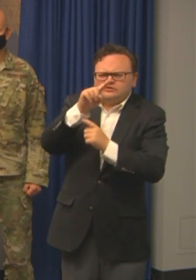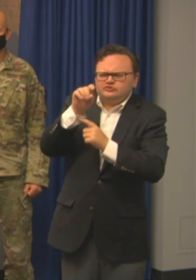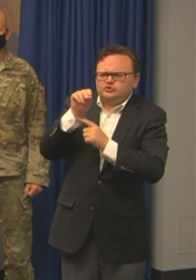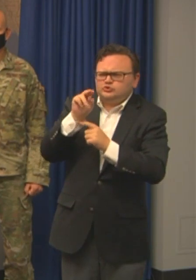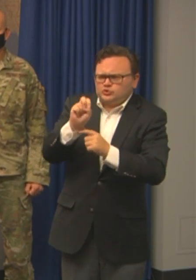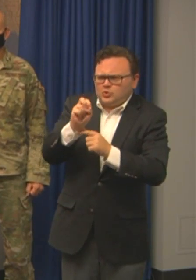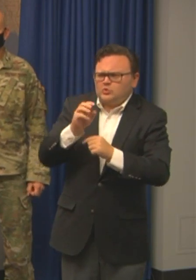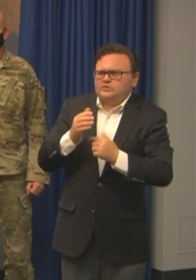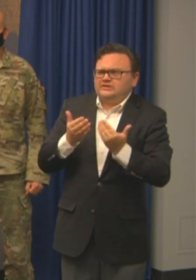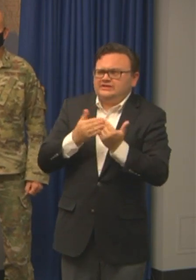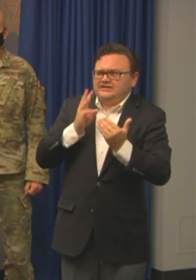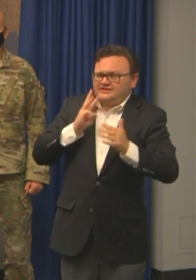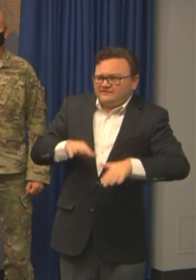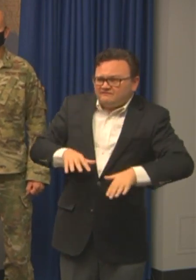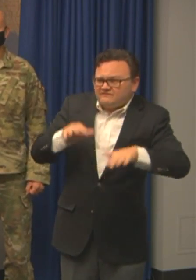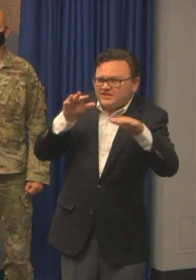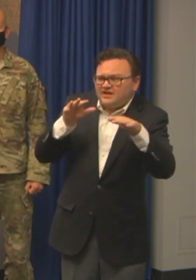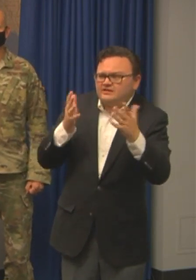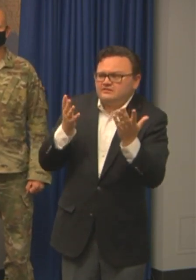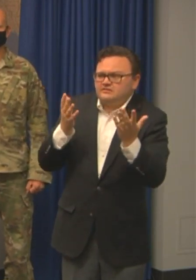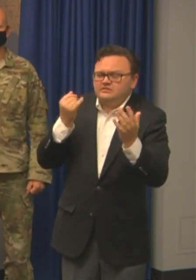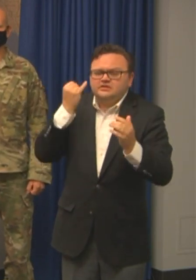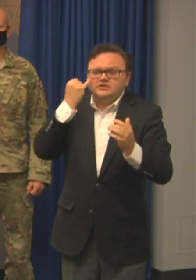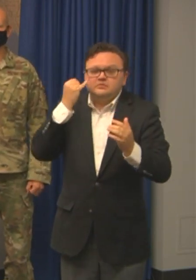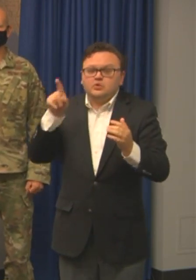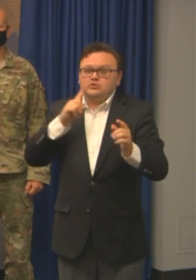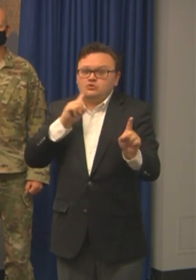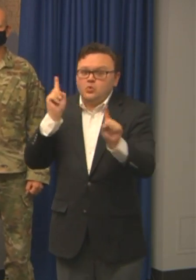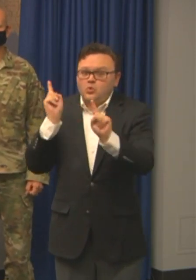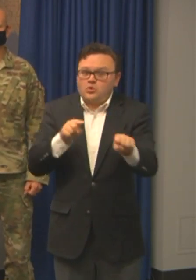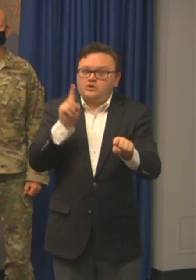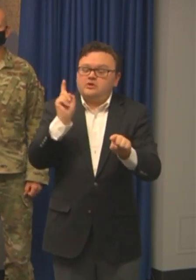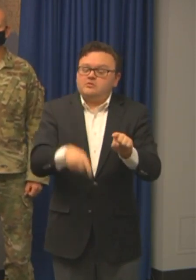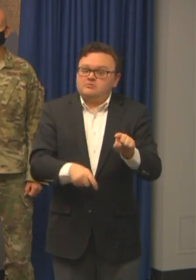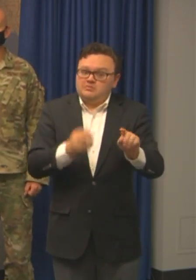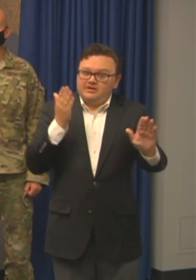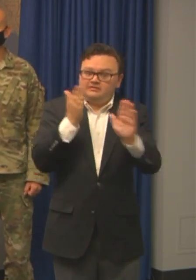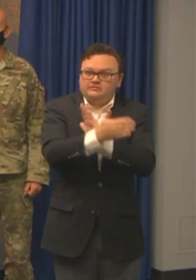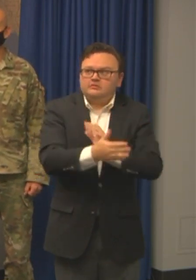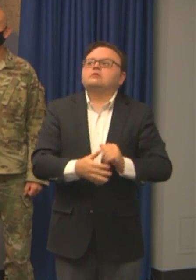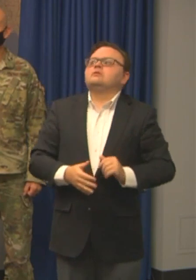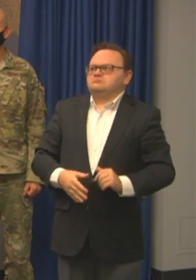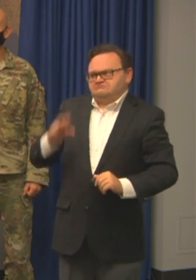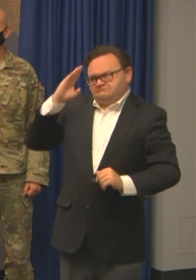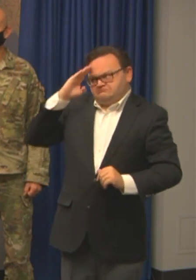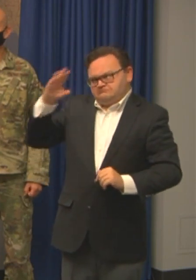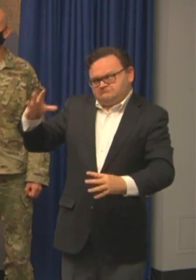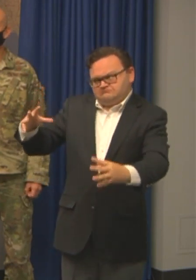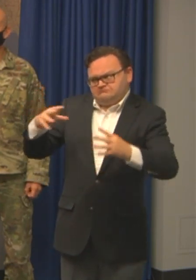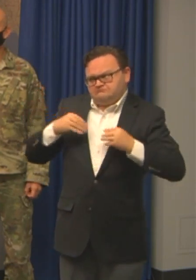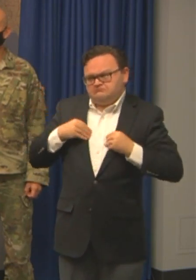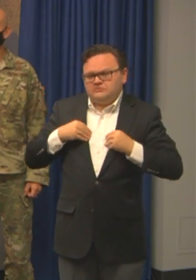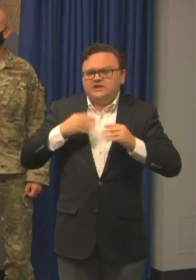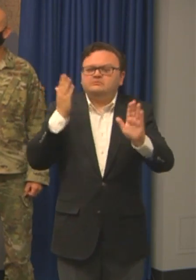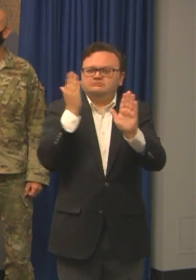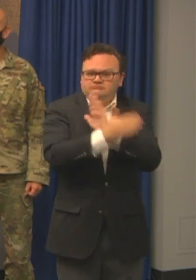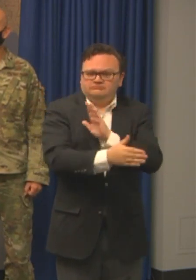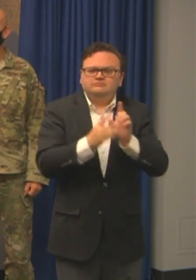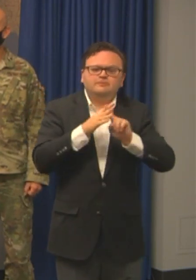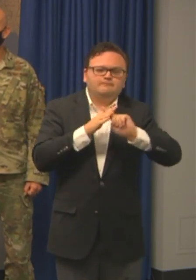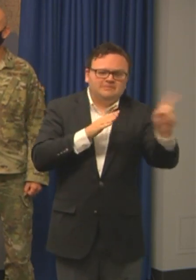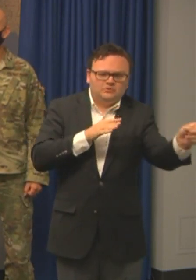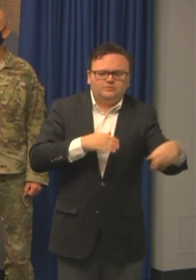please take it seriously and go. State of Florida has helped and the counties have have been involved. In in